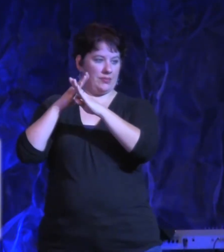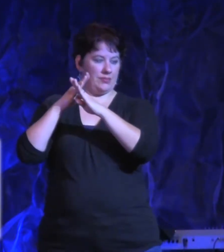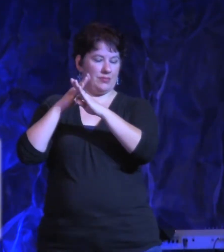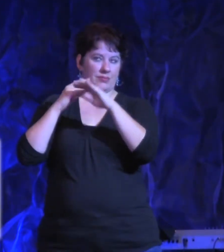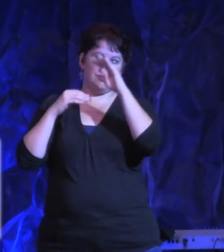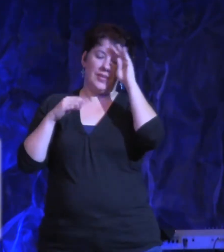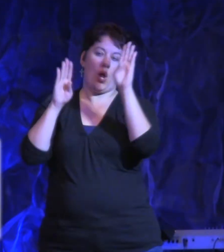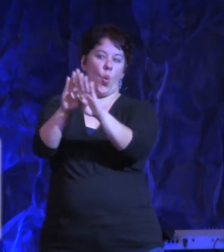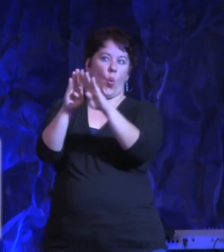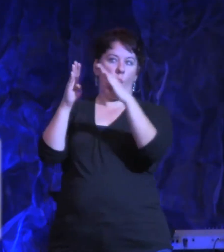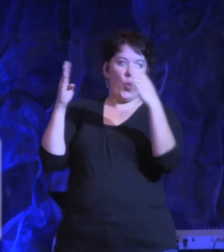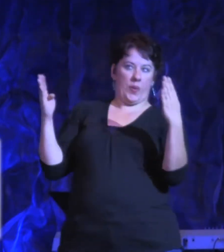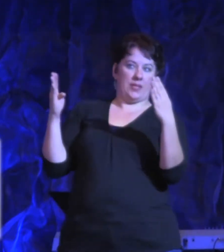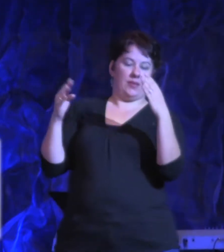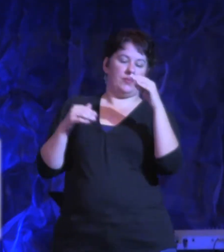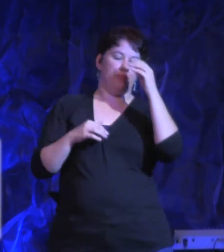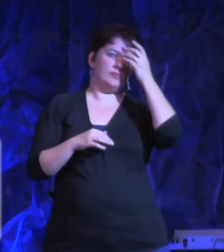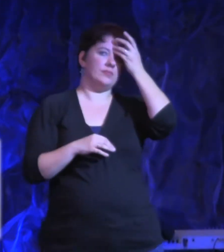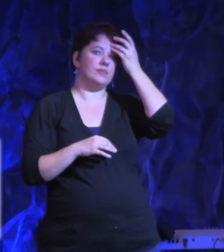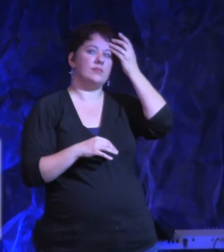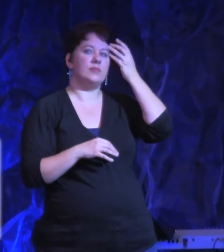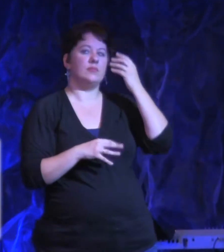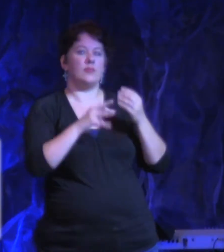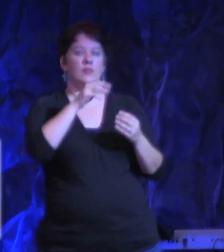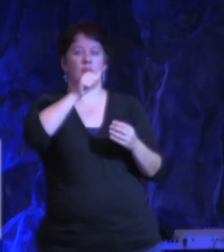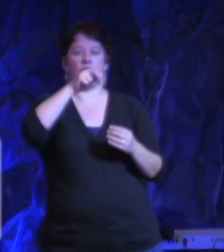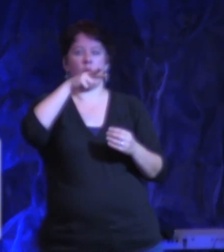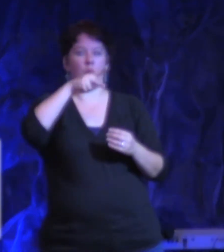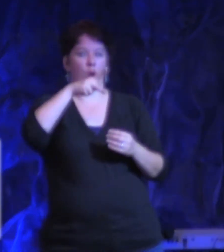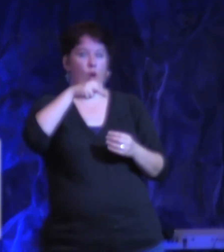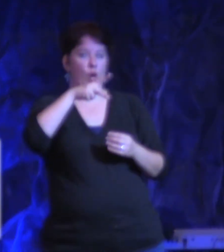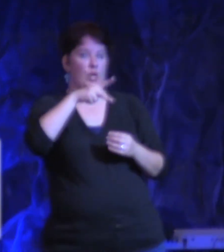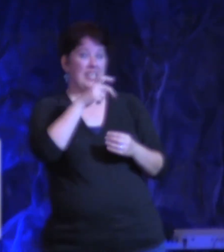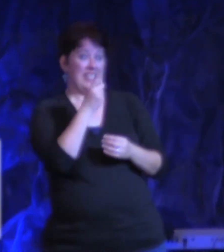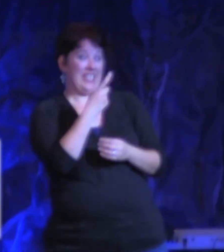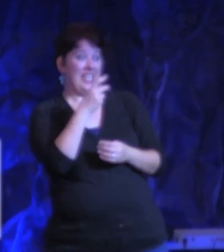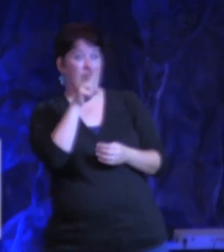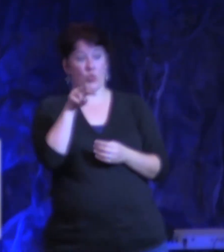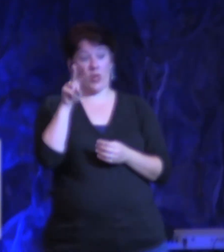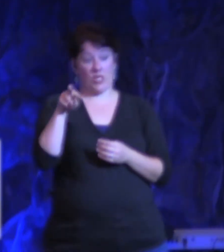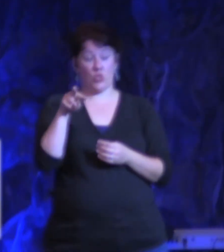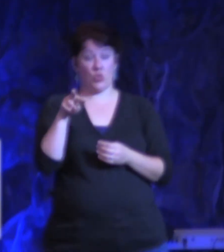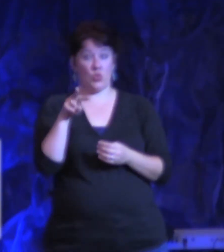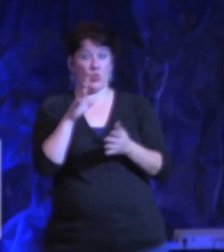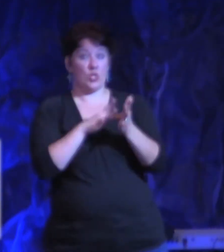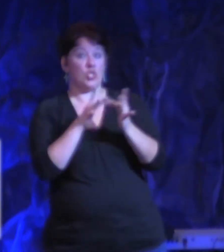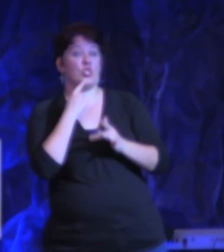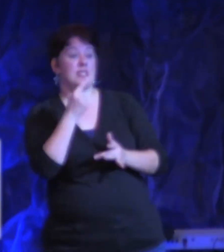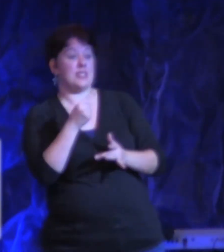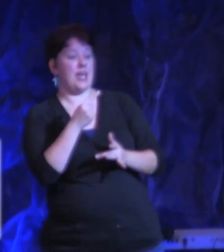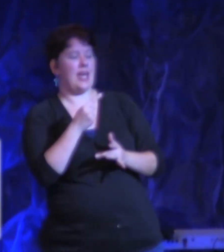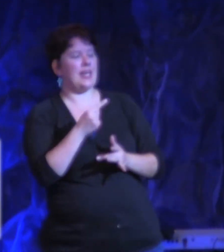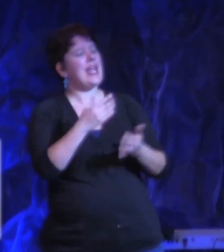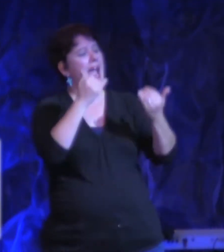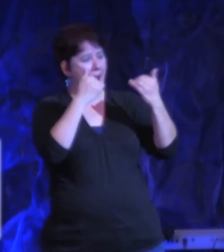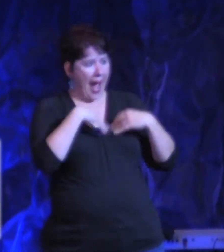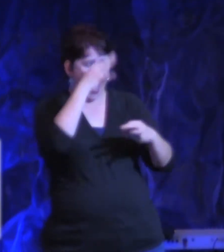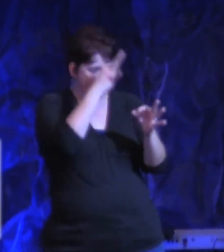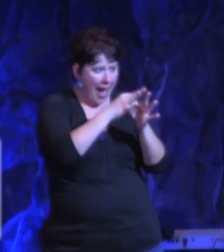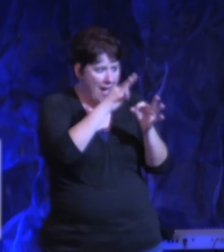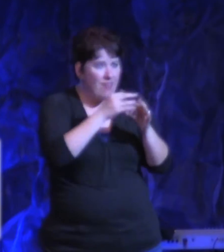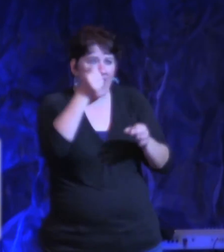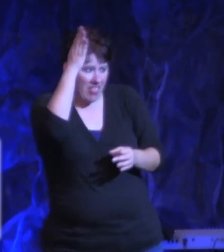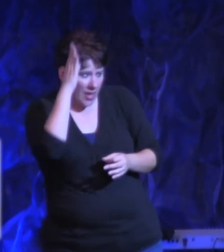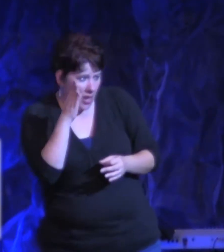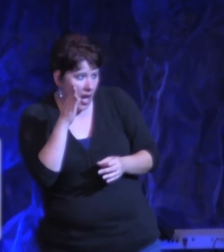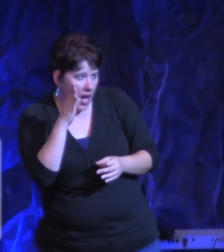11 and 22, Jesus said, Have faith in God, and surely I say to you, whoever says to this mountain, be